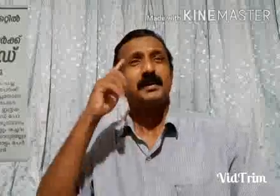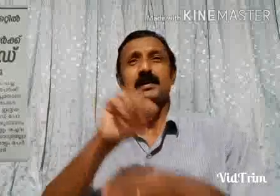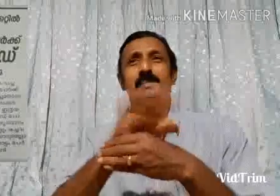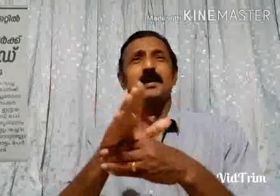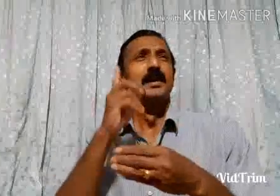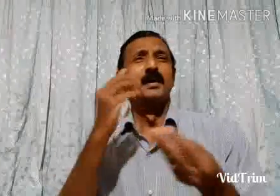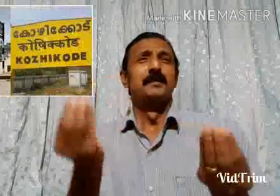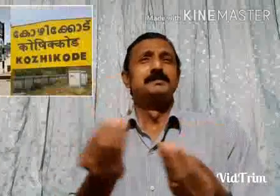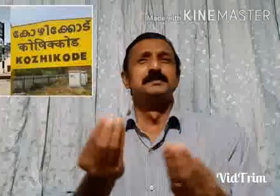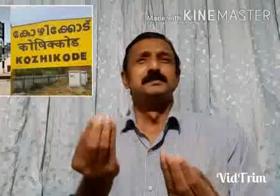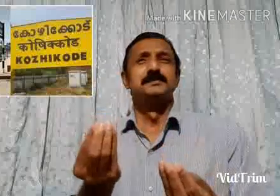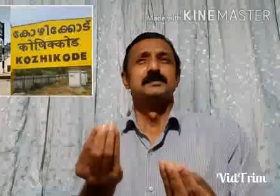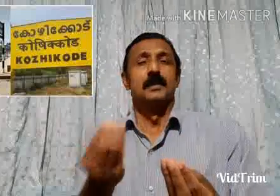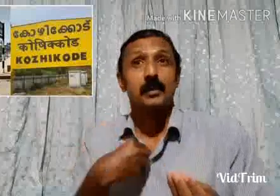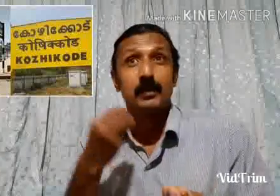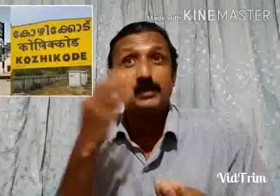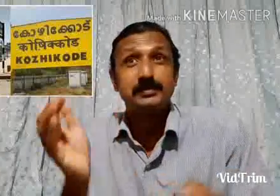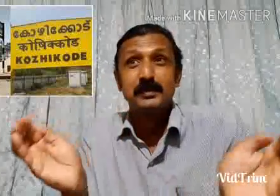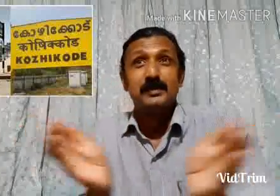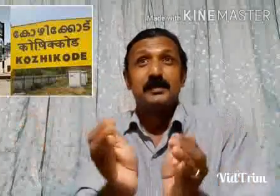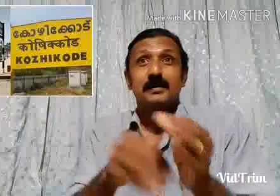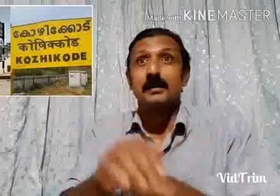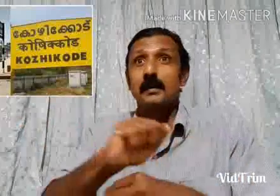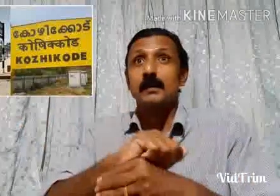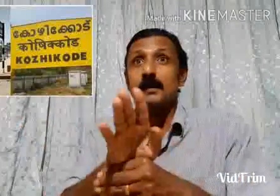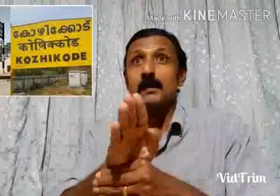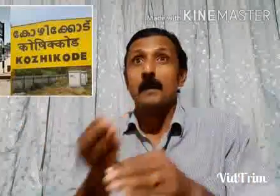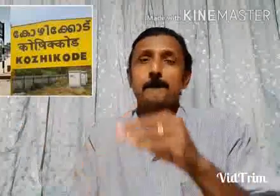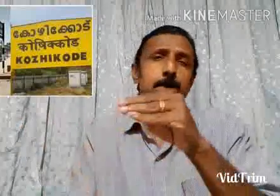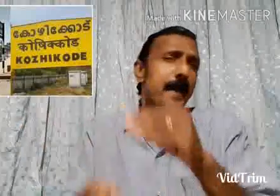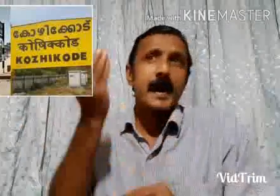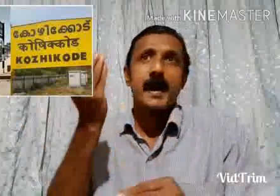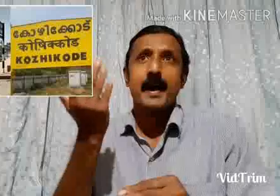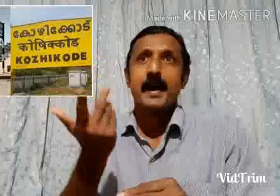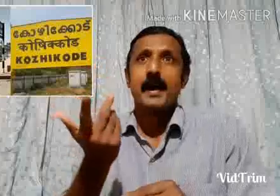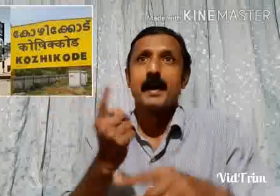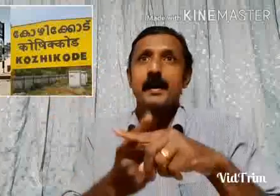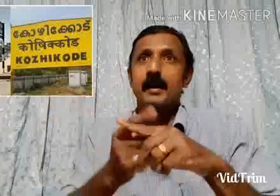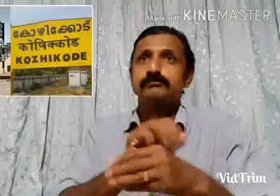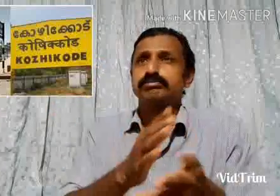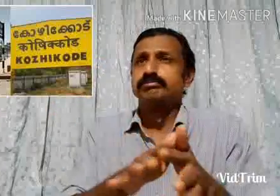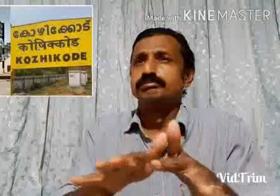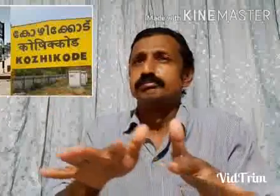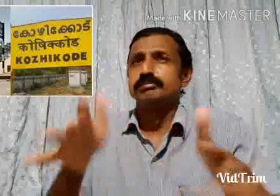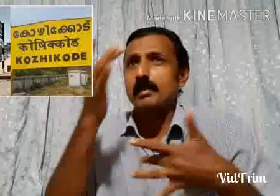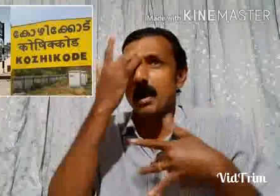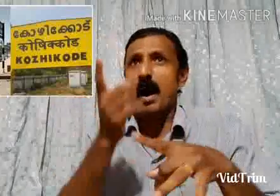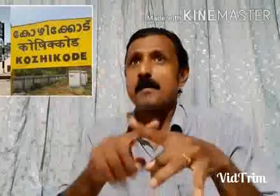I had a to follow. I visit my house. I was to visit In that house,